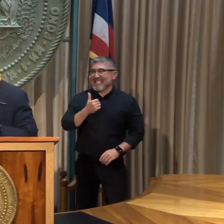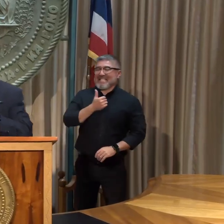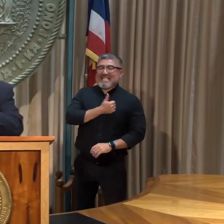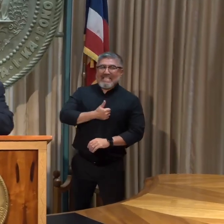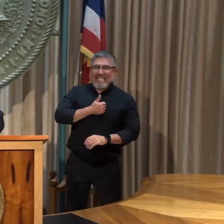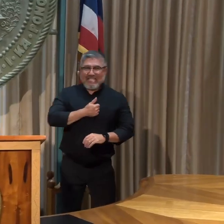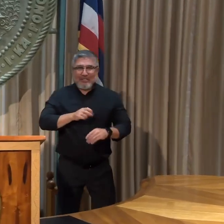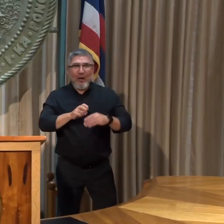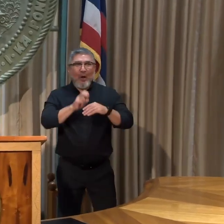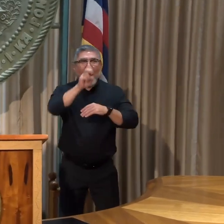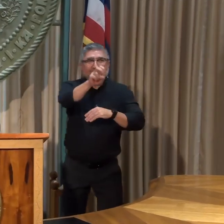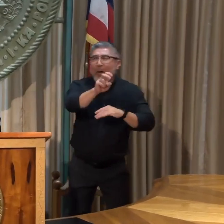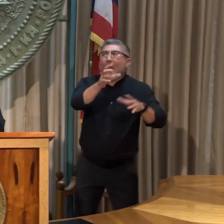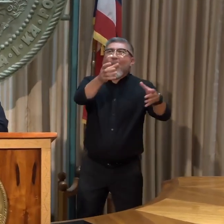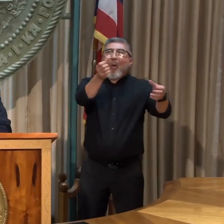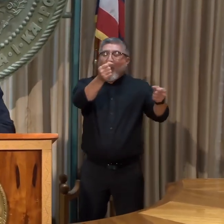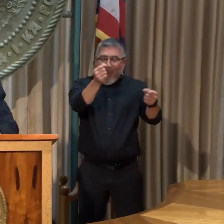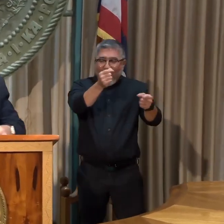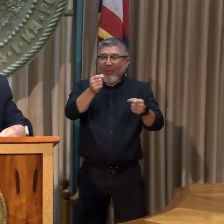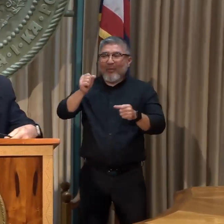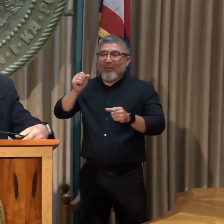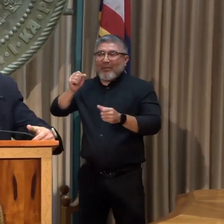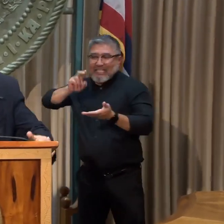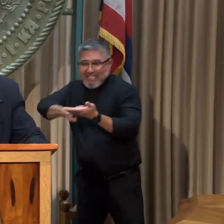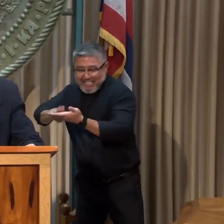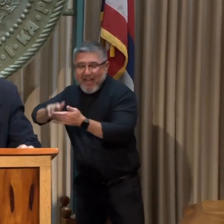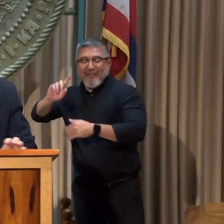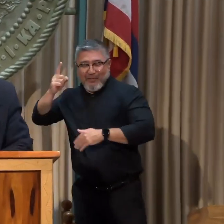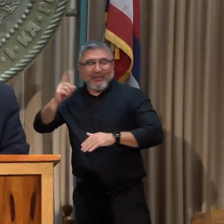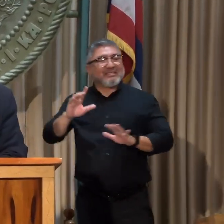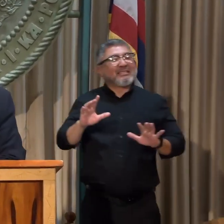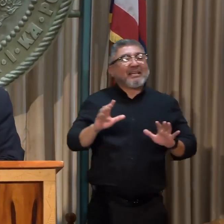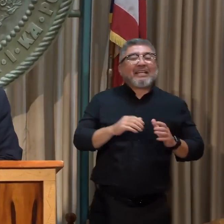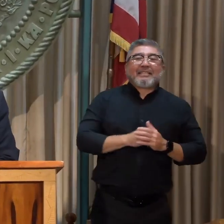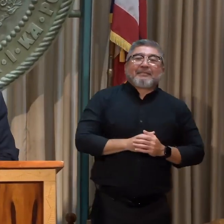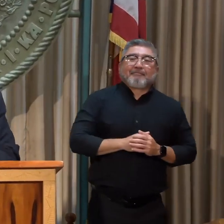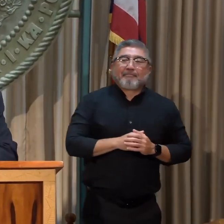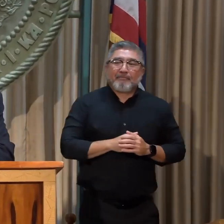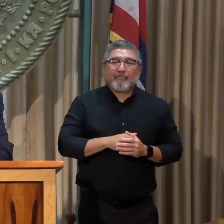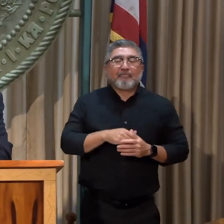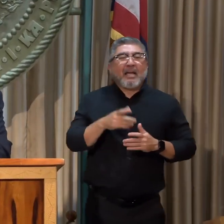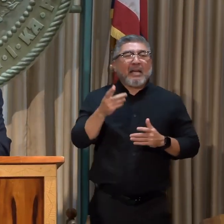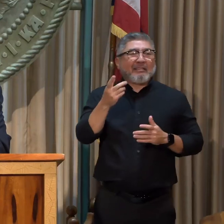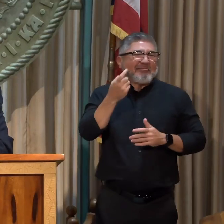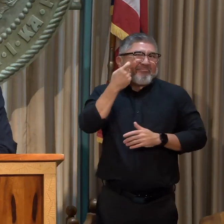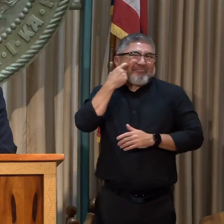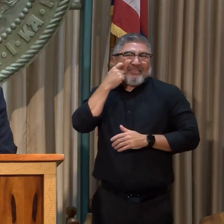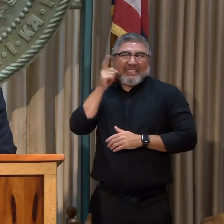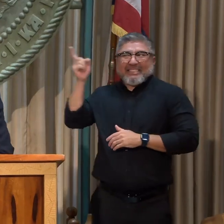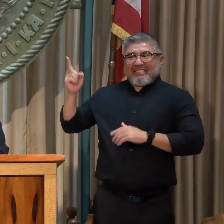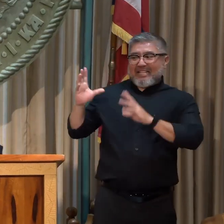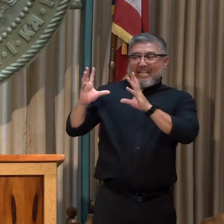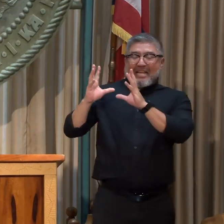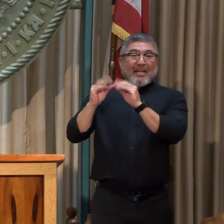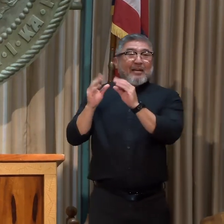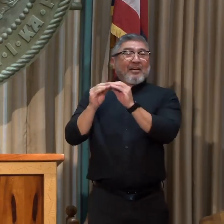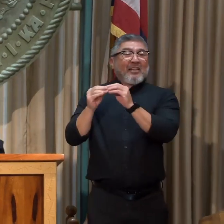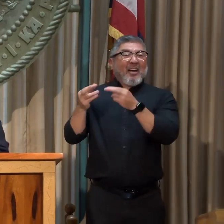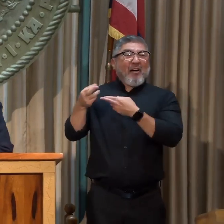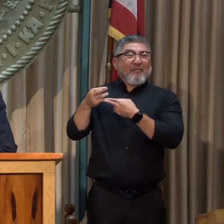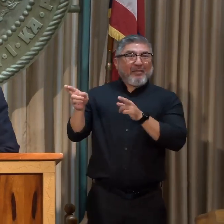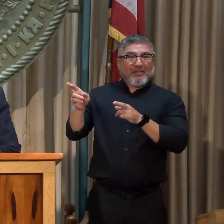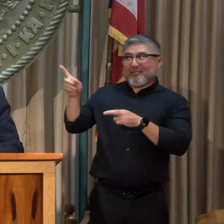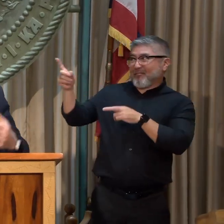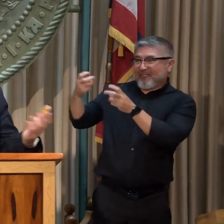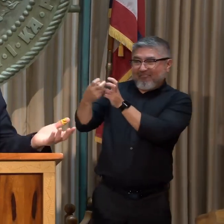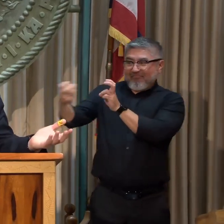So just a few moments ago, we were sitting over in the conference room, and I was lucky enough to be with